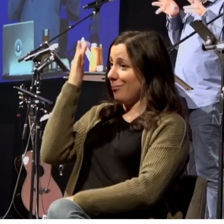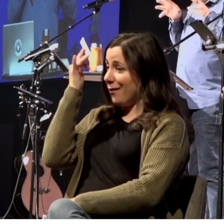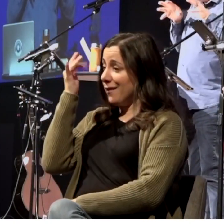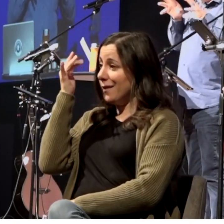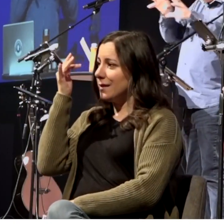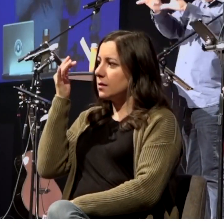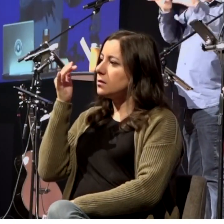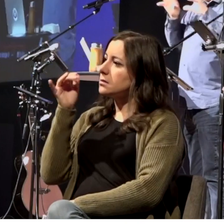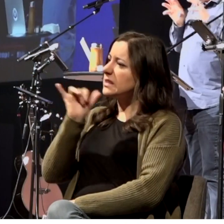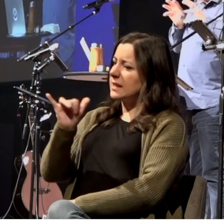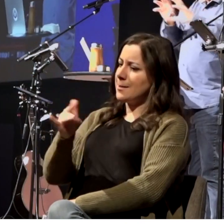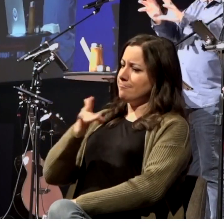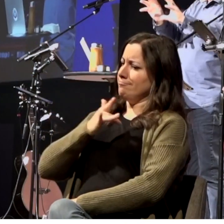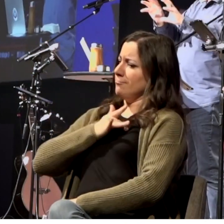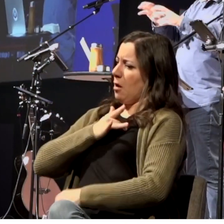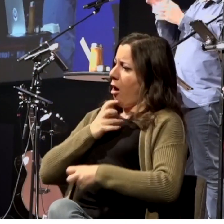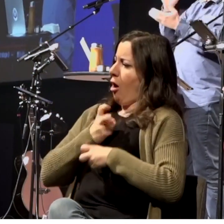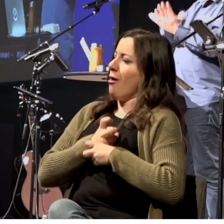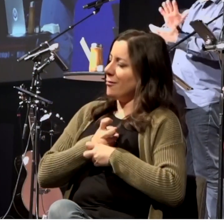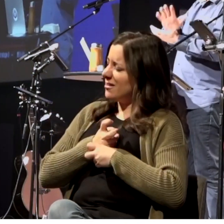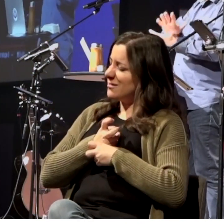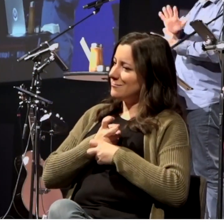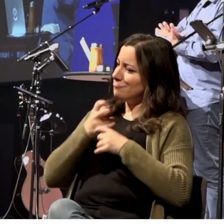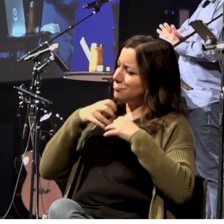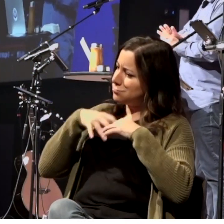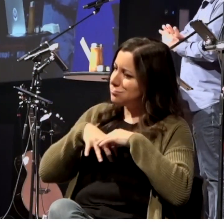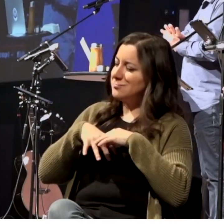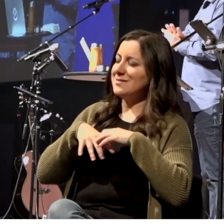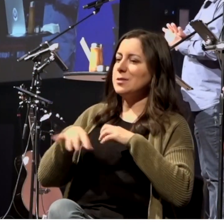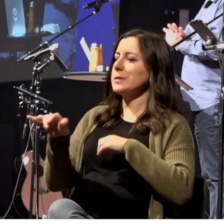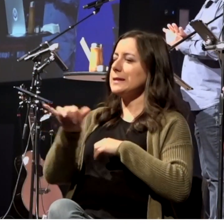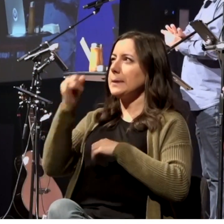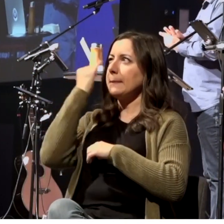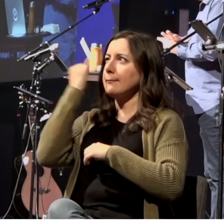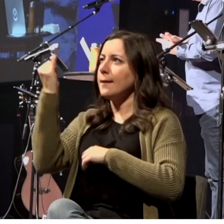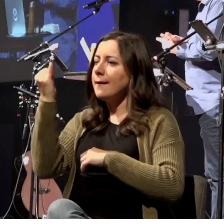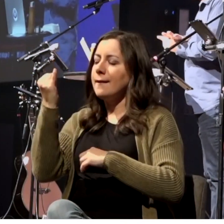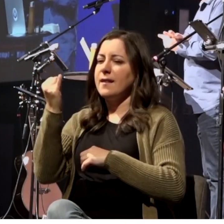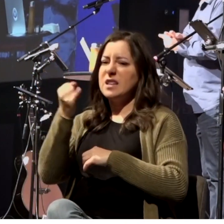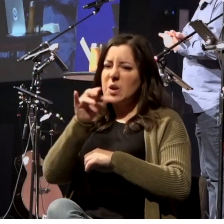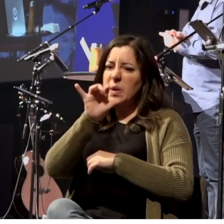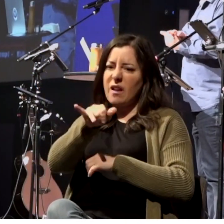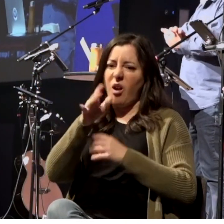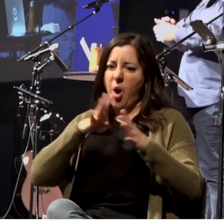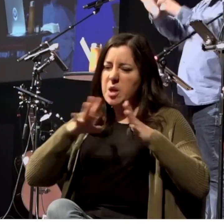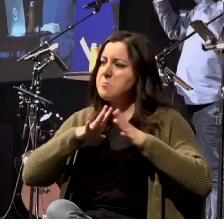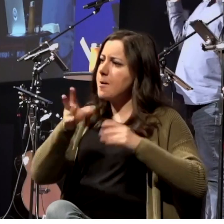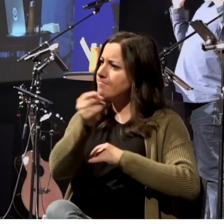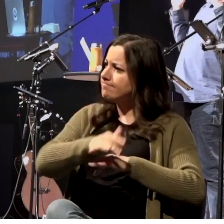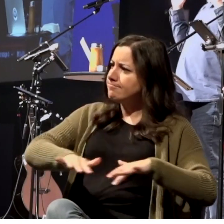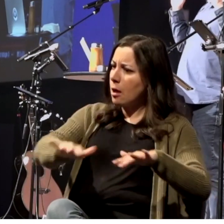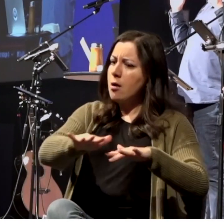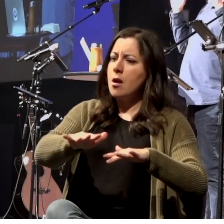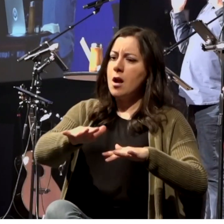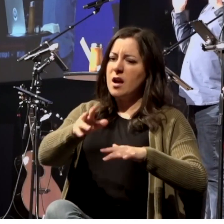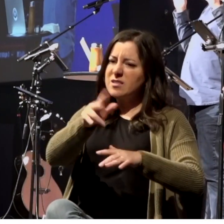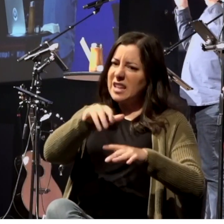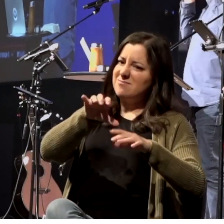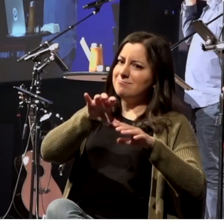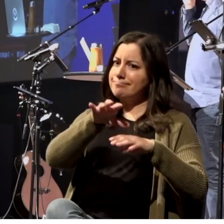took this approach as a family. We're going to live missionally in Hollywood. We're not going to isolate from it. We're